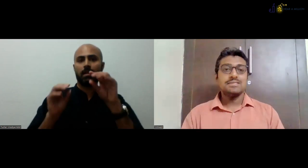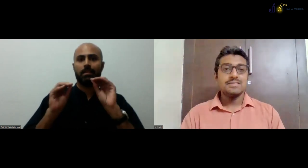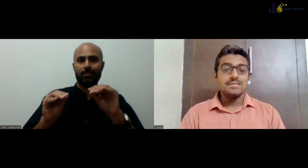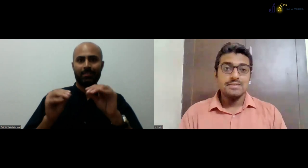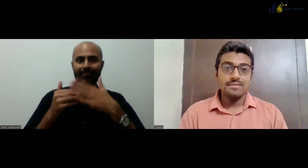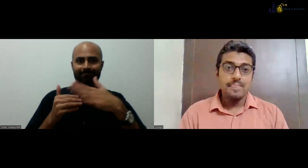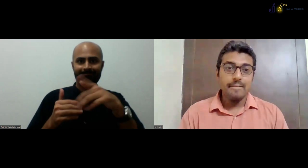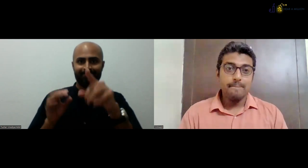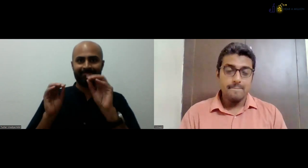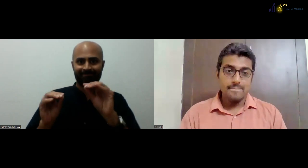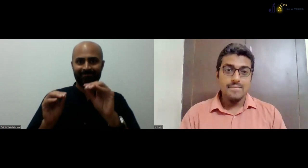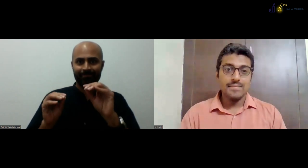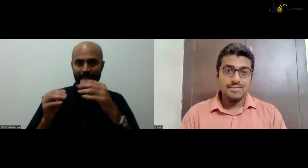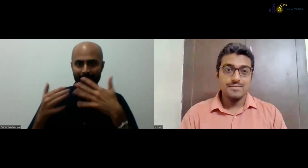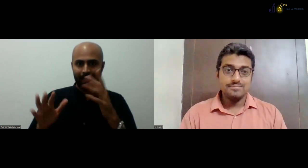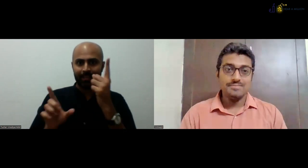100 deaf students.